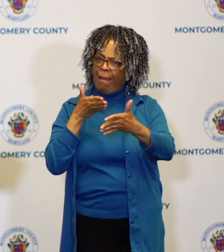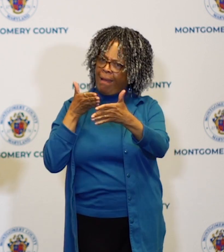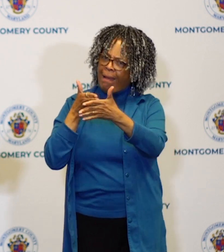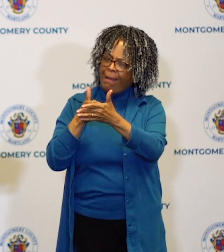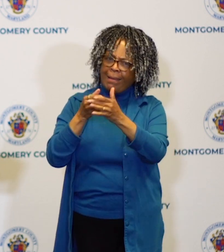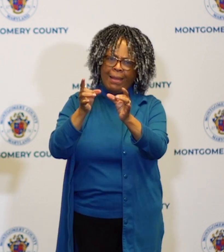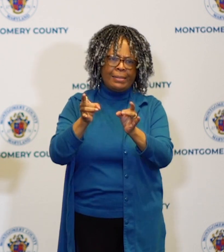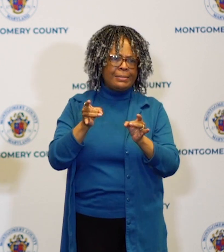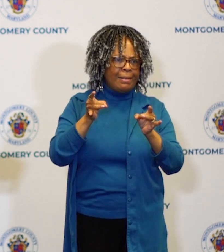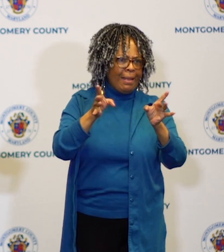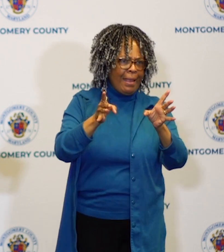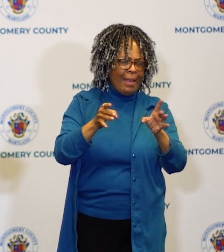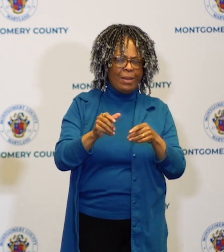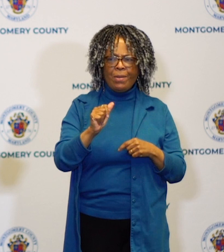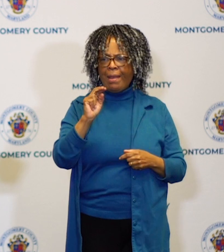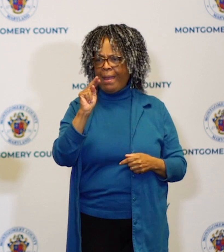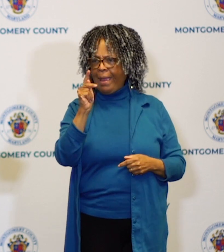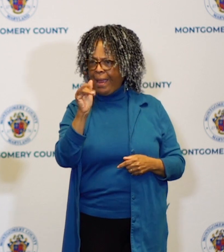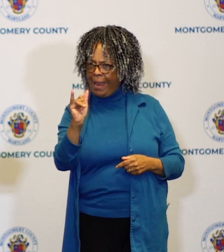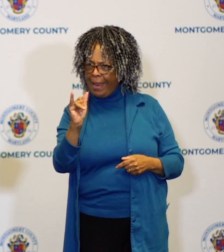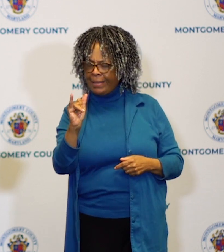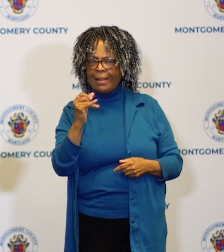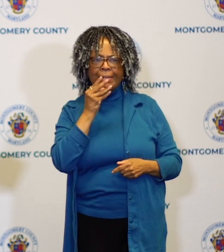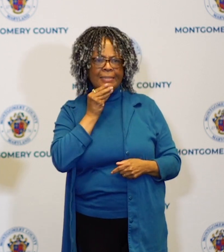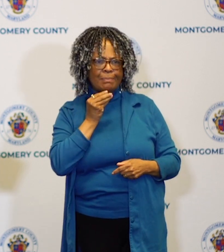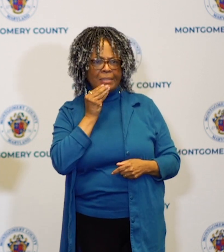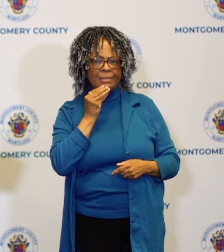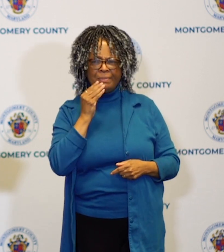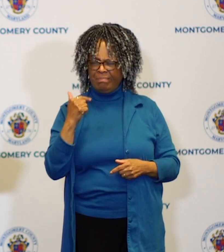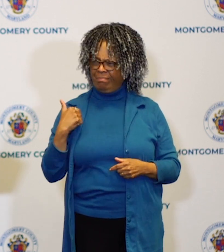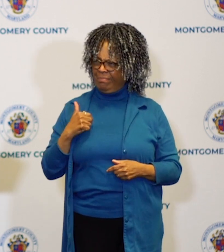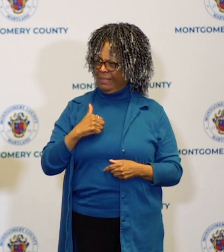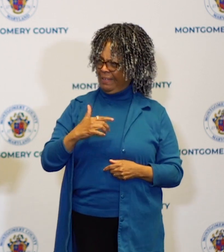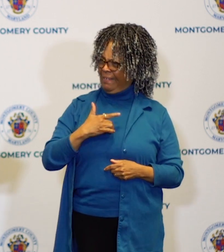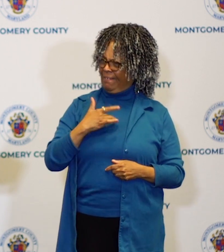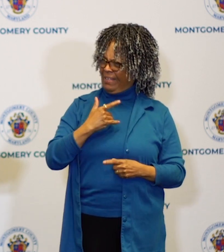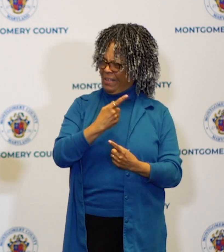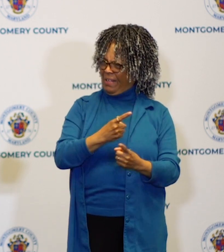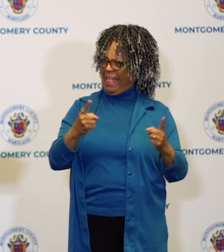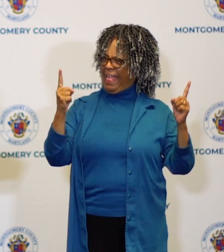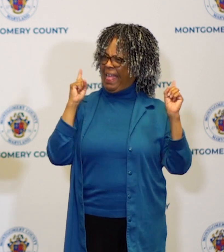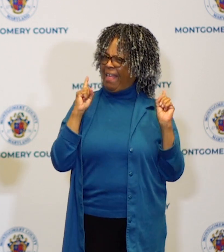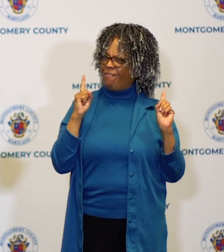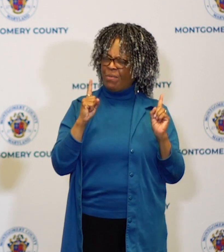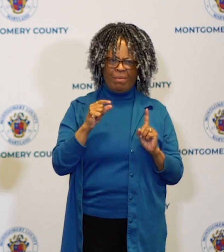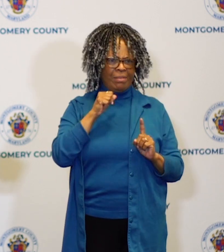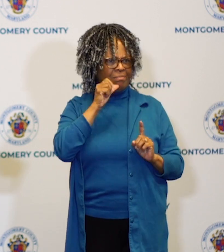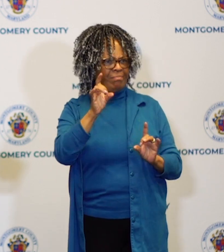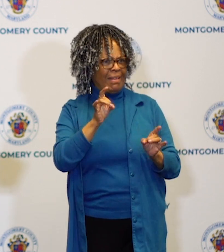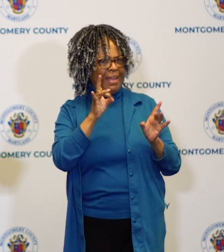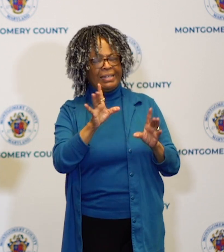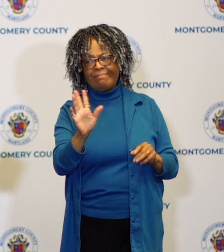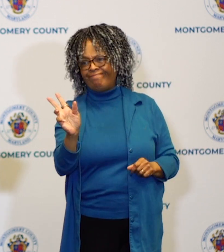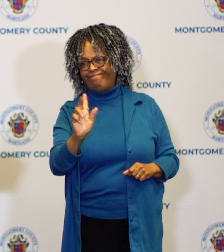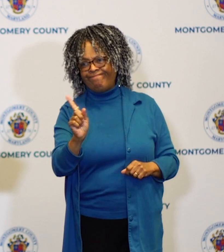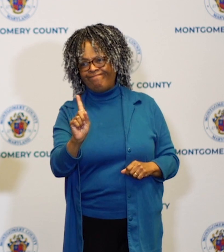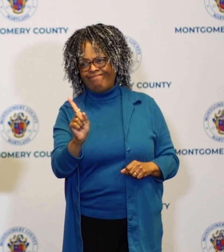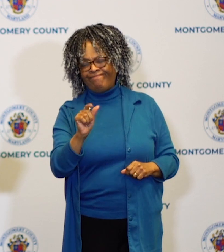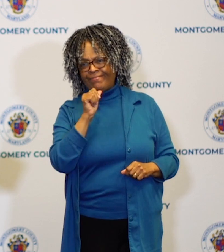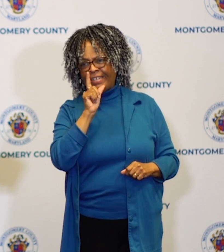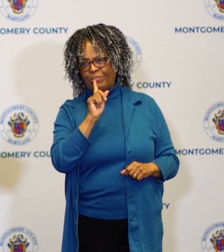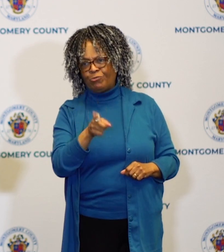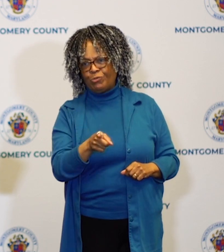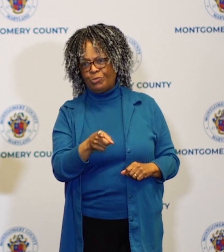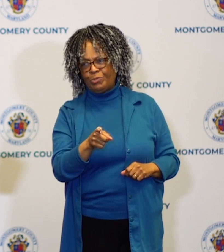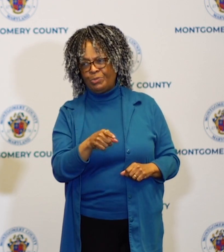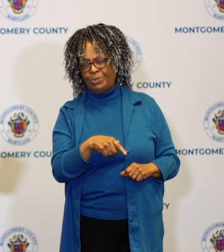you would think everybody would be in the room and it's just honestly not true and that's a problem it would